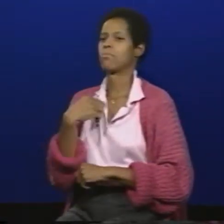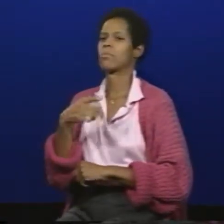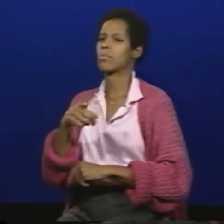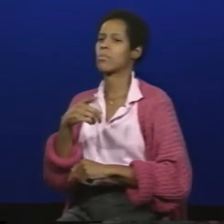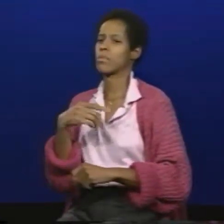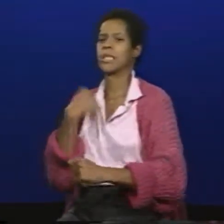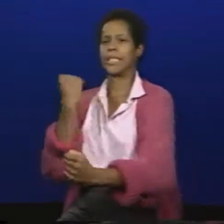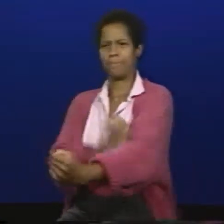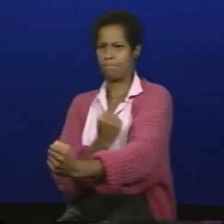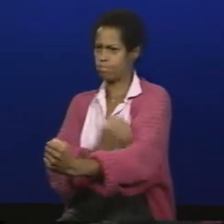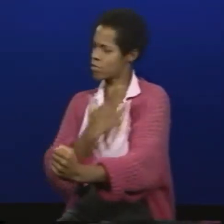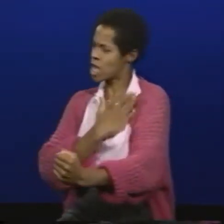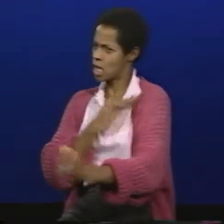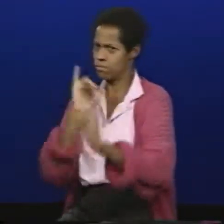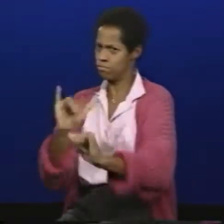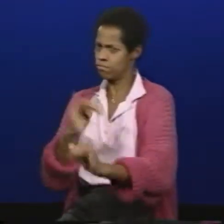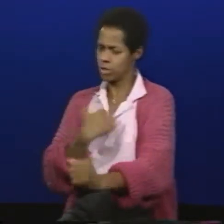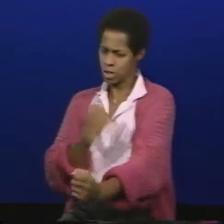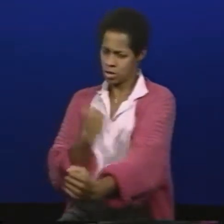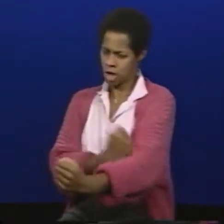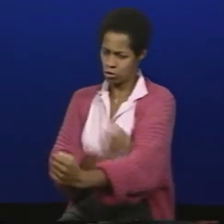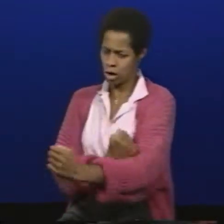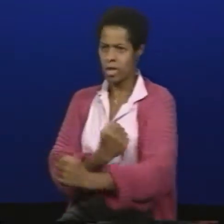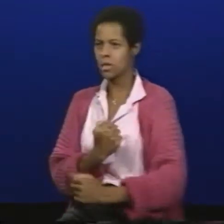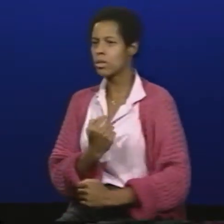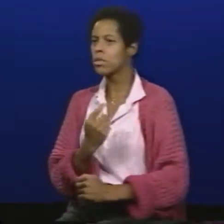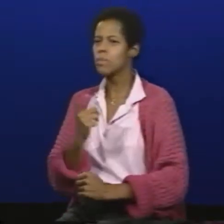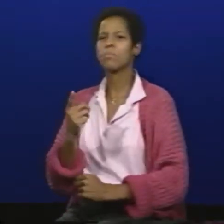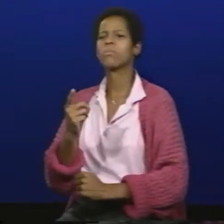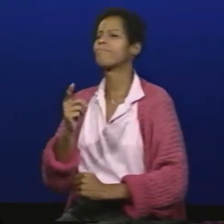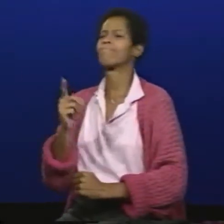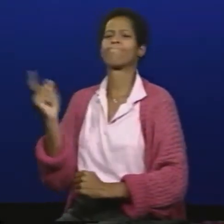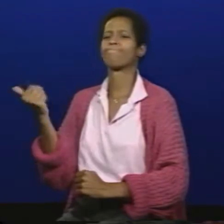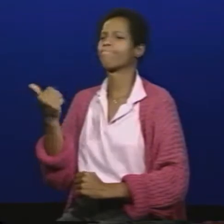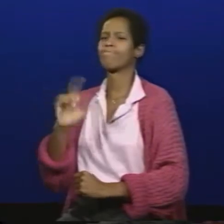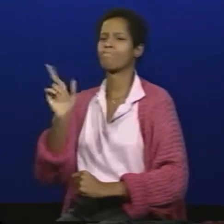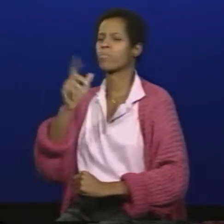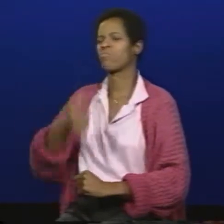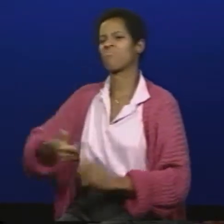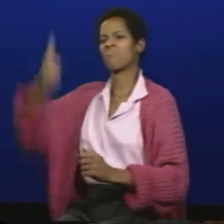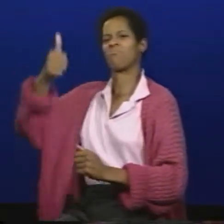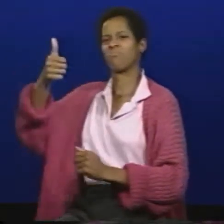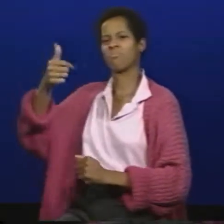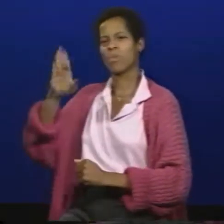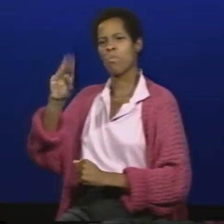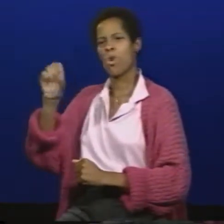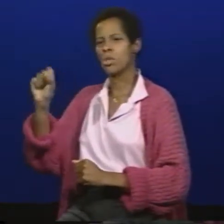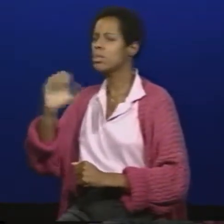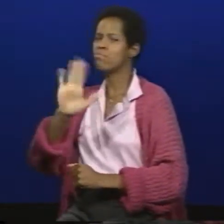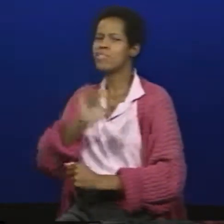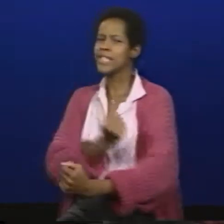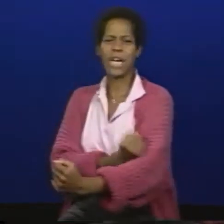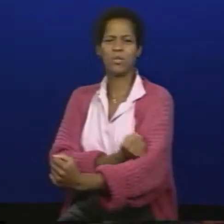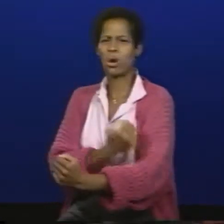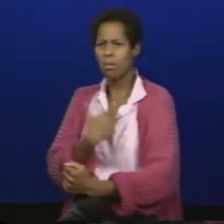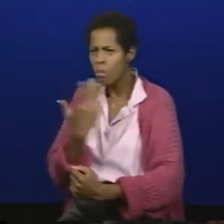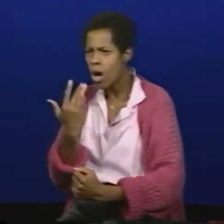when I moved to the New Jersey school however this this S name sign that I had